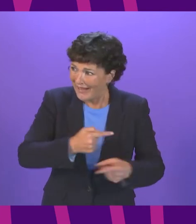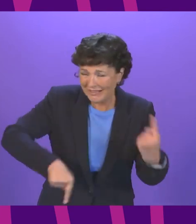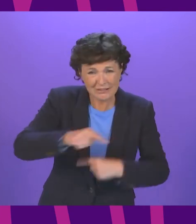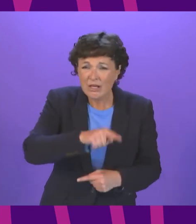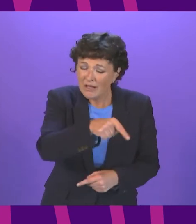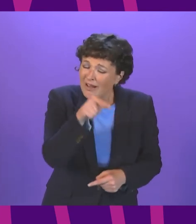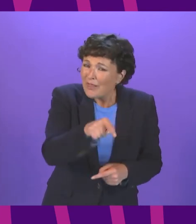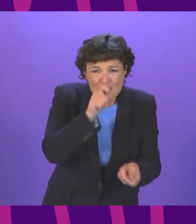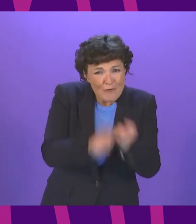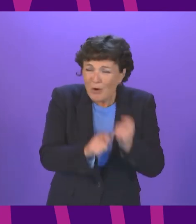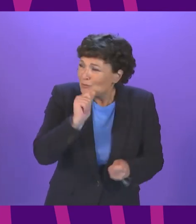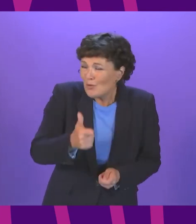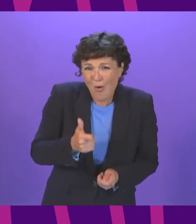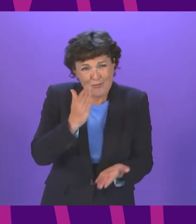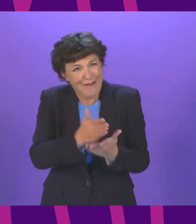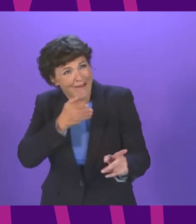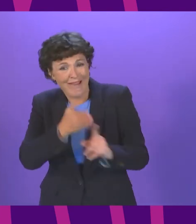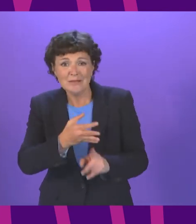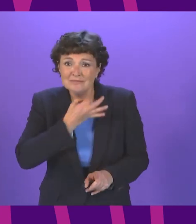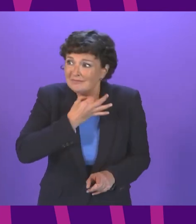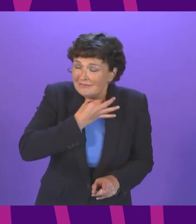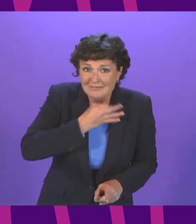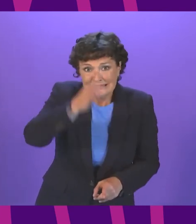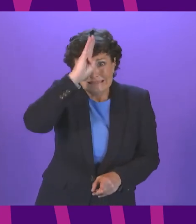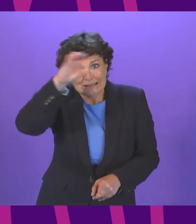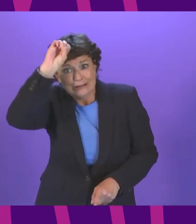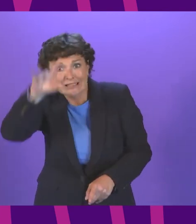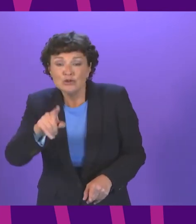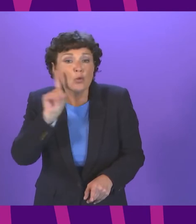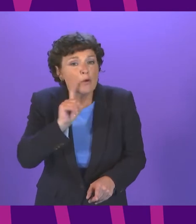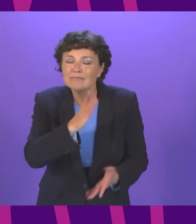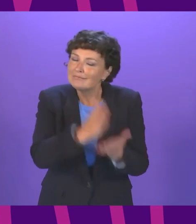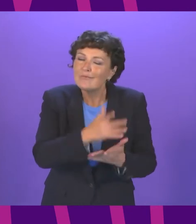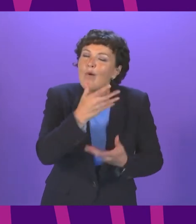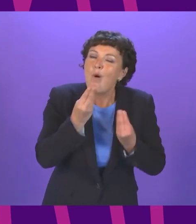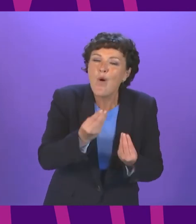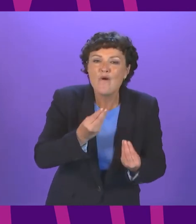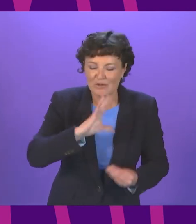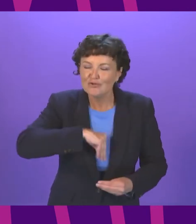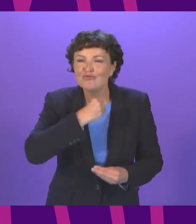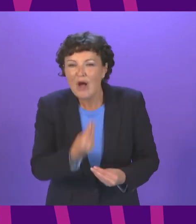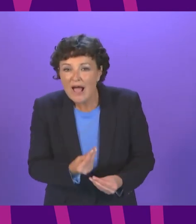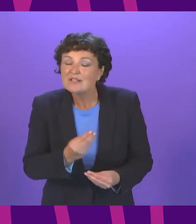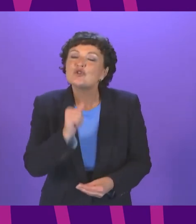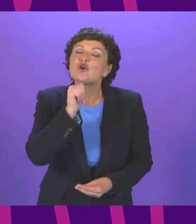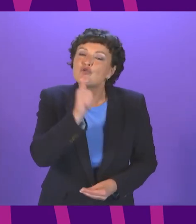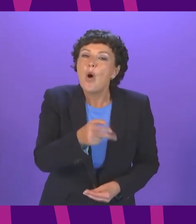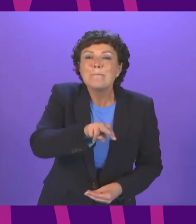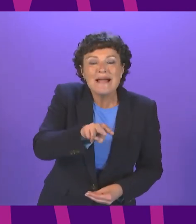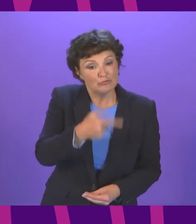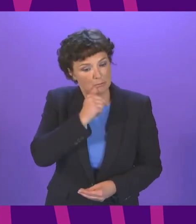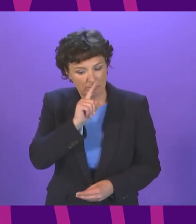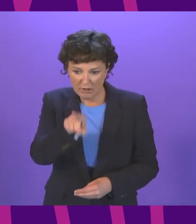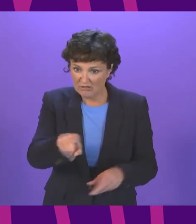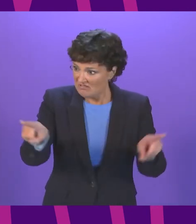endanger women or create an environment for predation instead they will offer trans and non-binary people the dignity and freedom enjoyed by